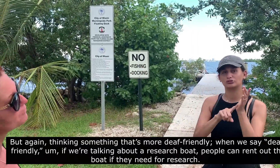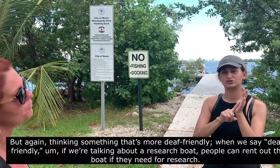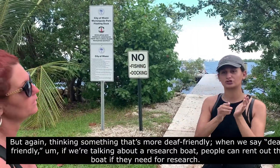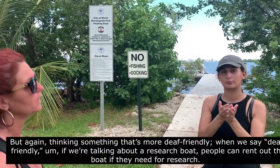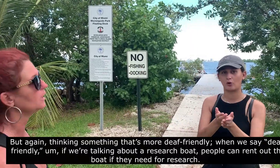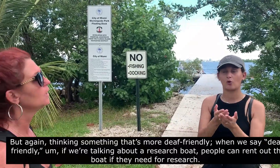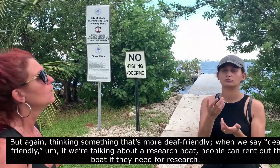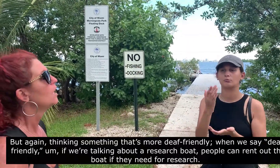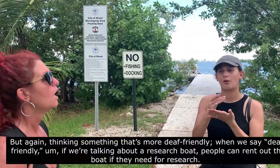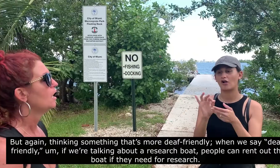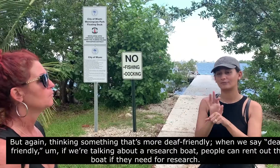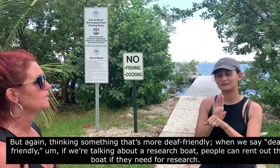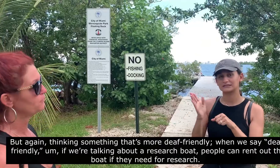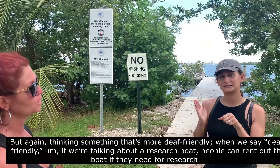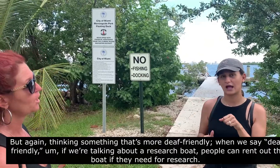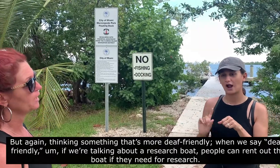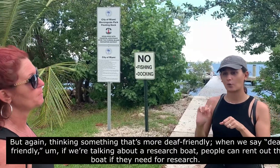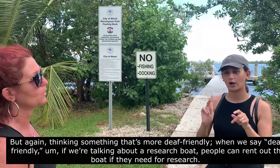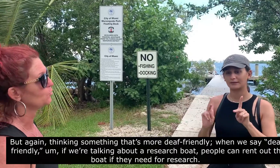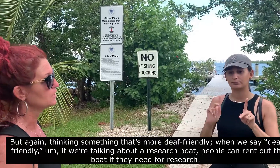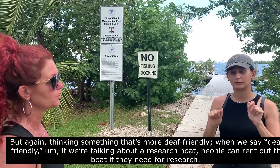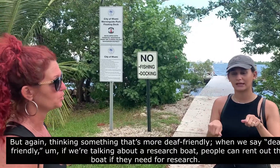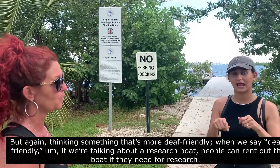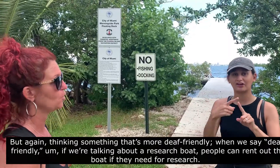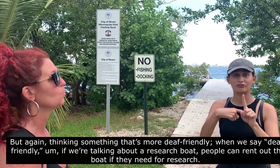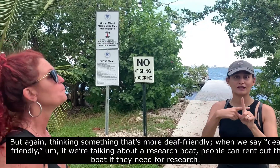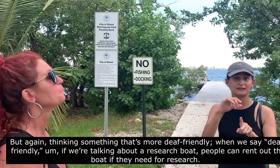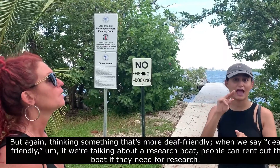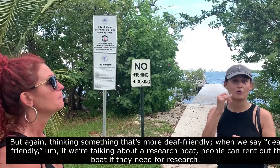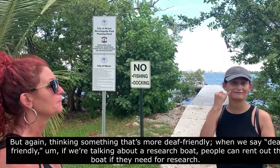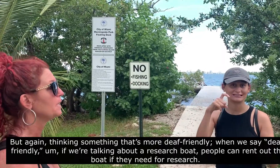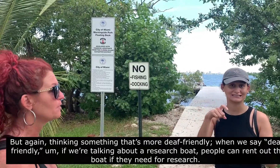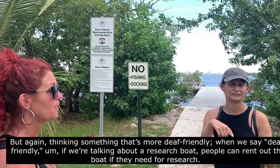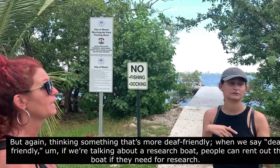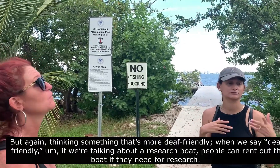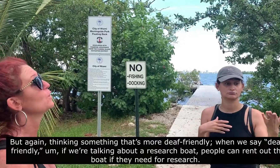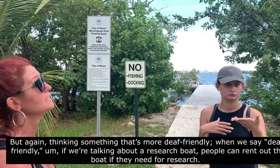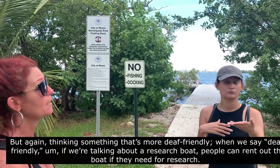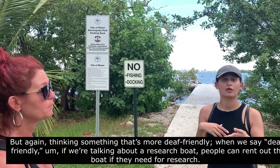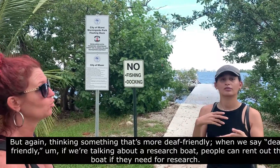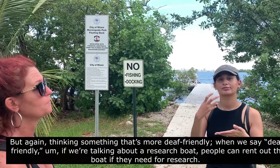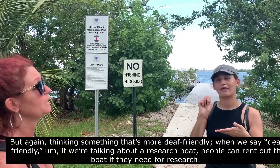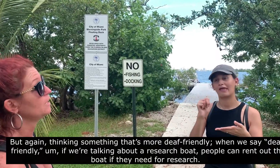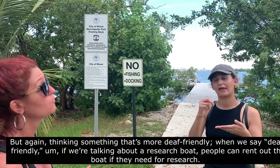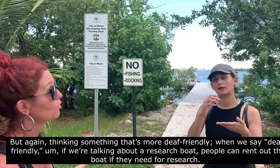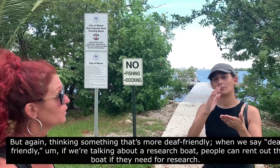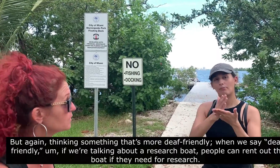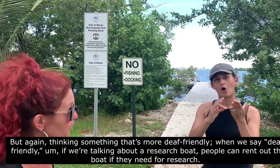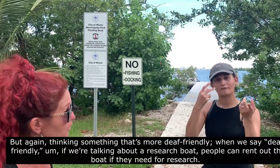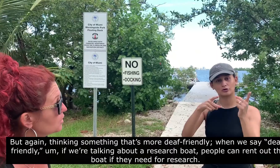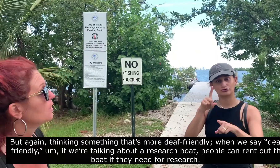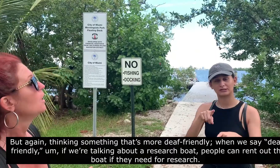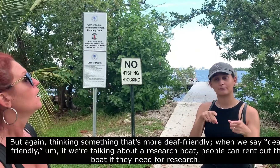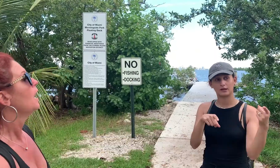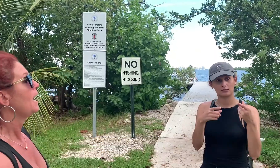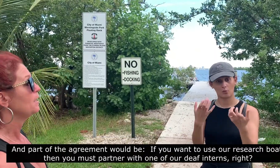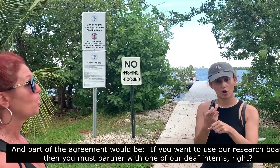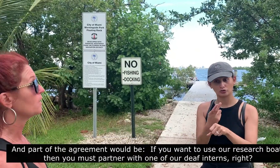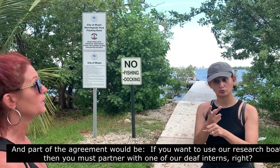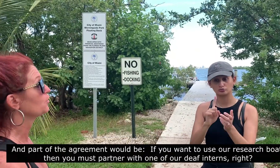deaf friendly, we're talking about a research boat. I mean, people that can rinse out the boat if they need more research. And part of the